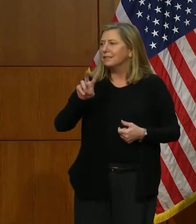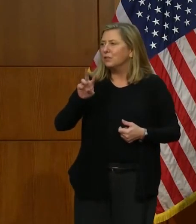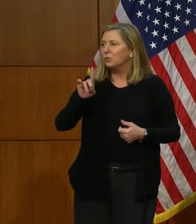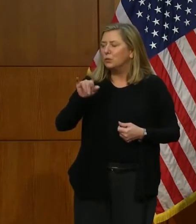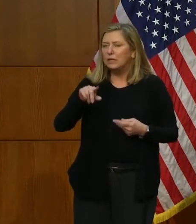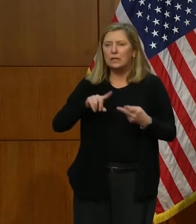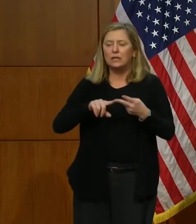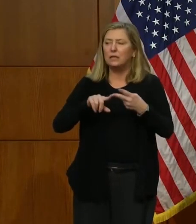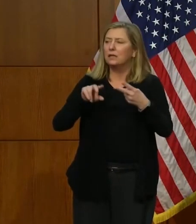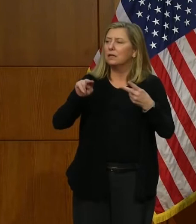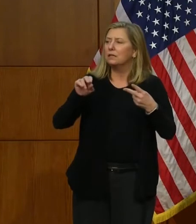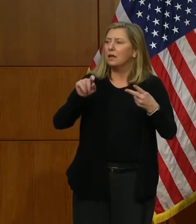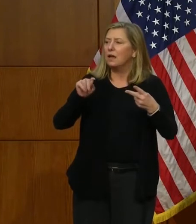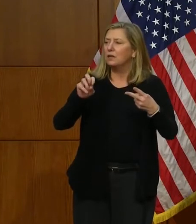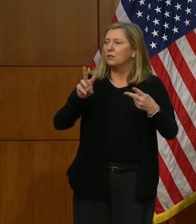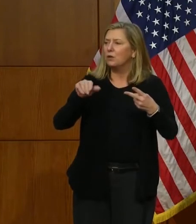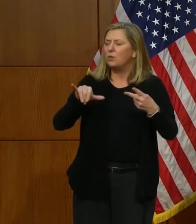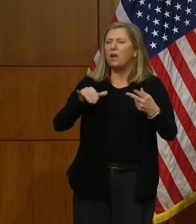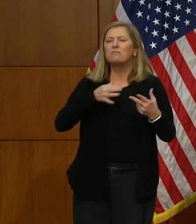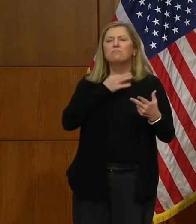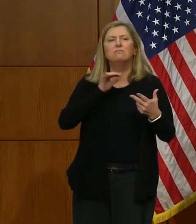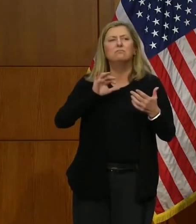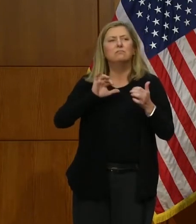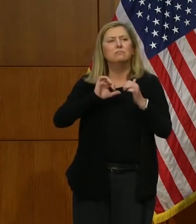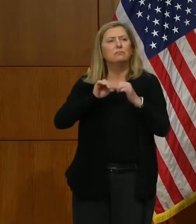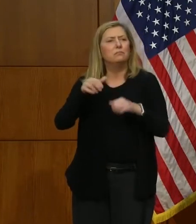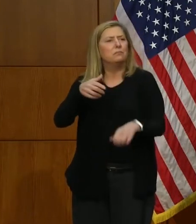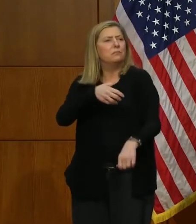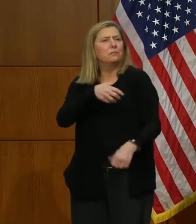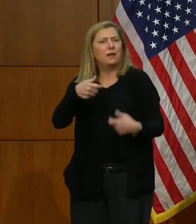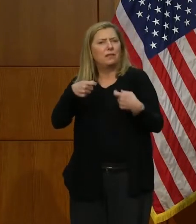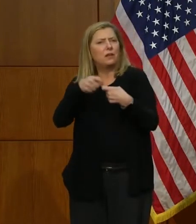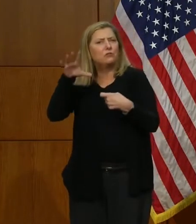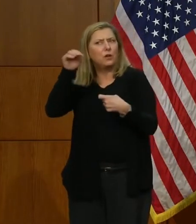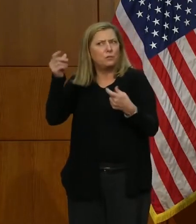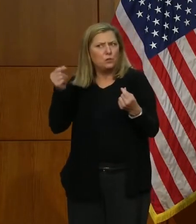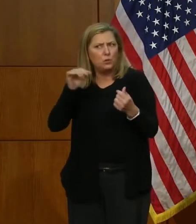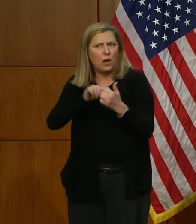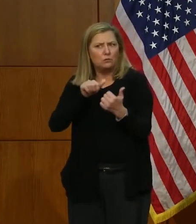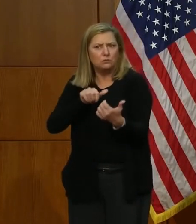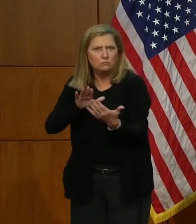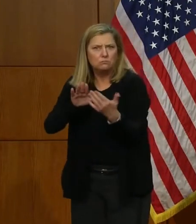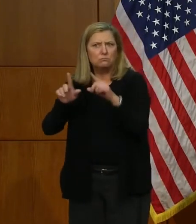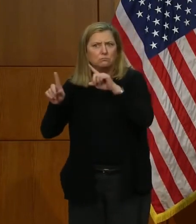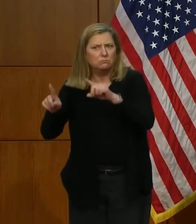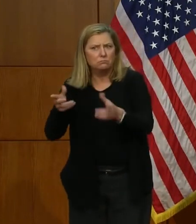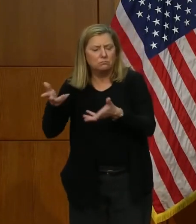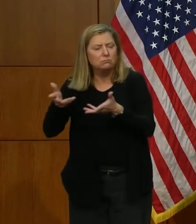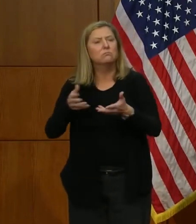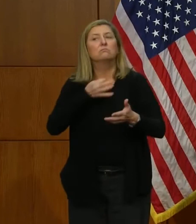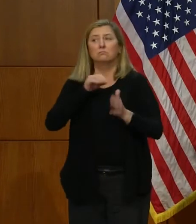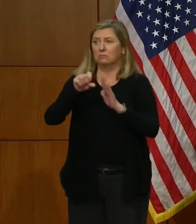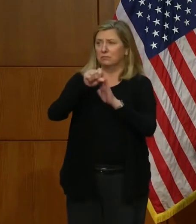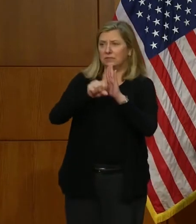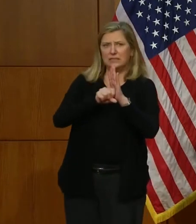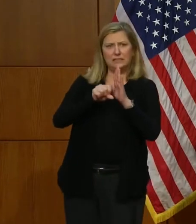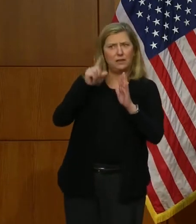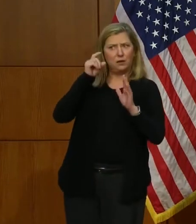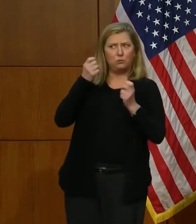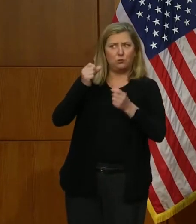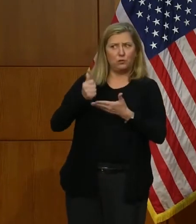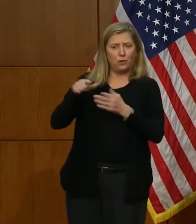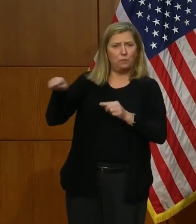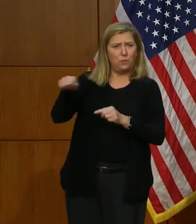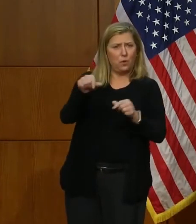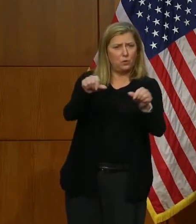how the power companies are handling the response to that, and is there anything the state is doing to try and help out those areas?